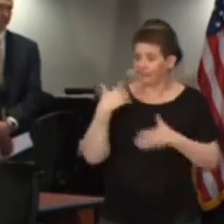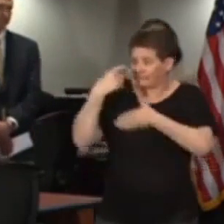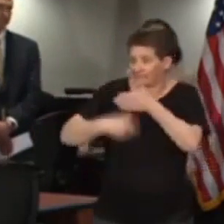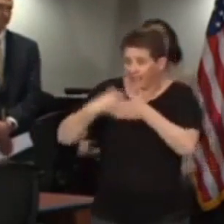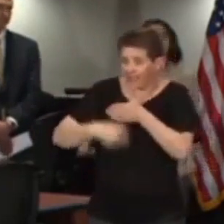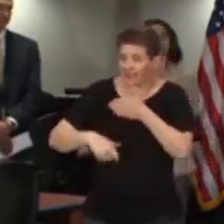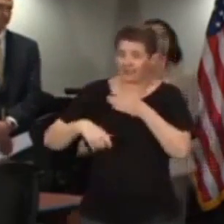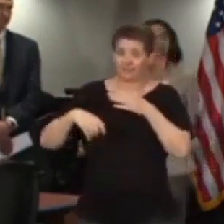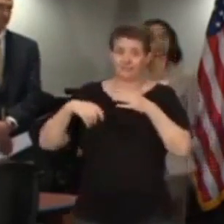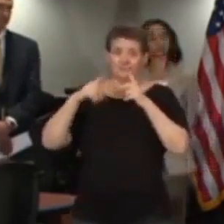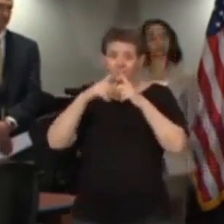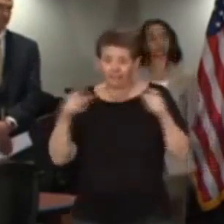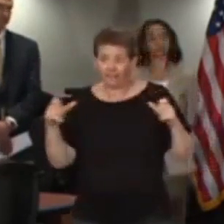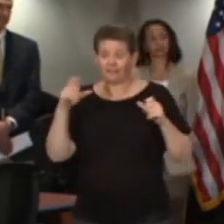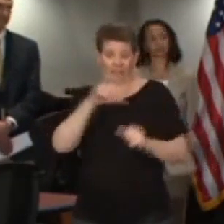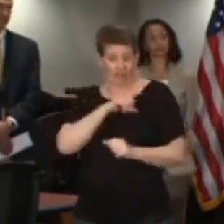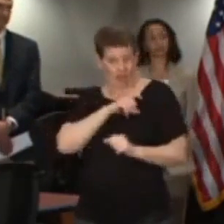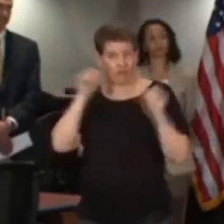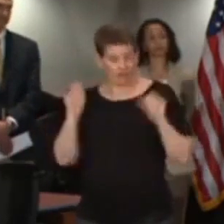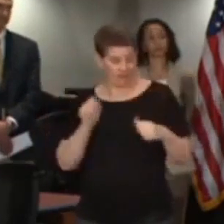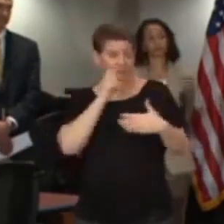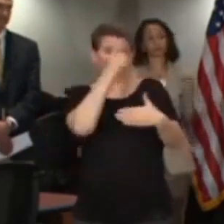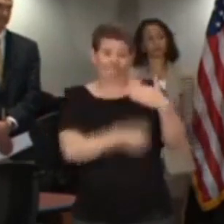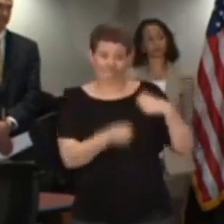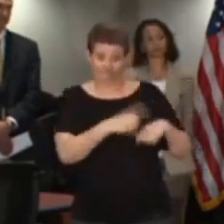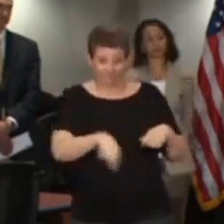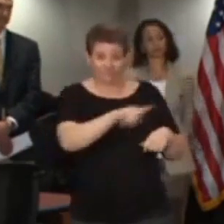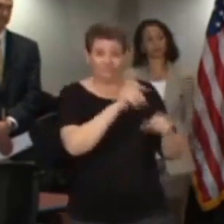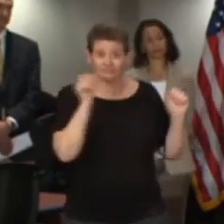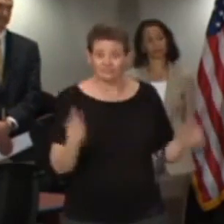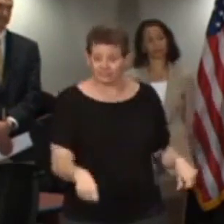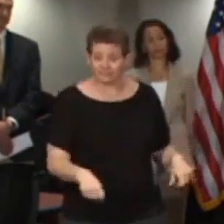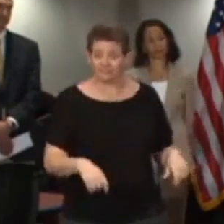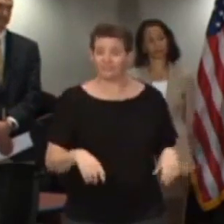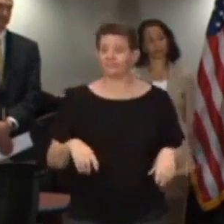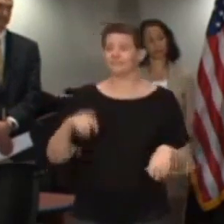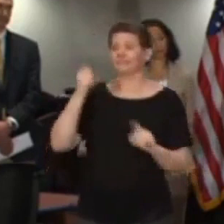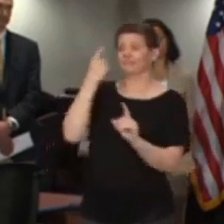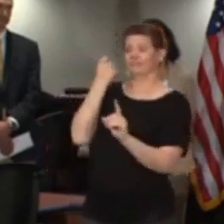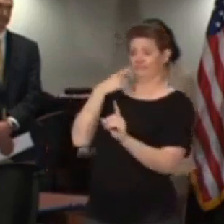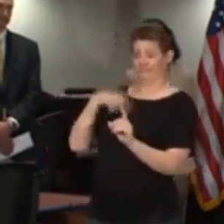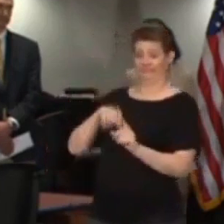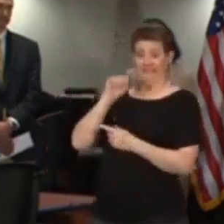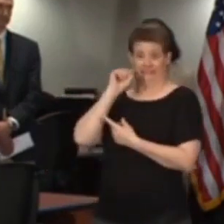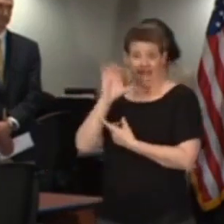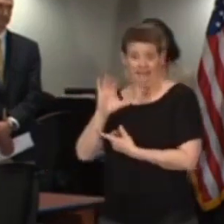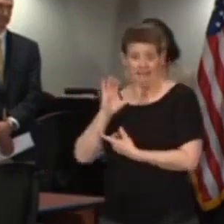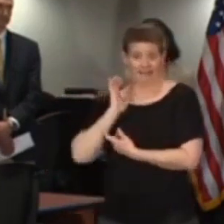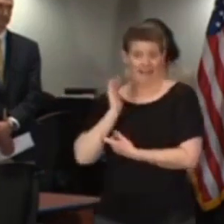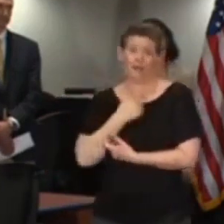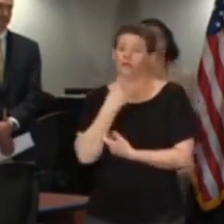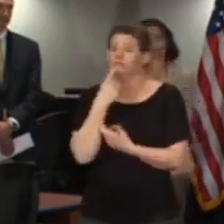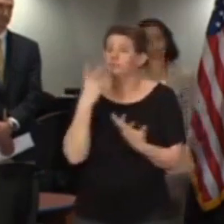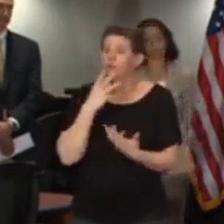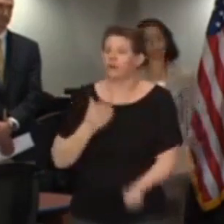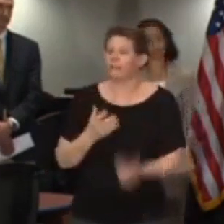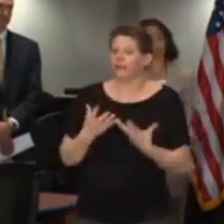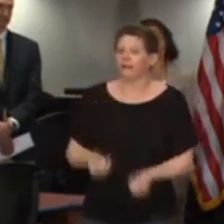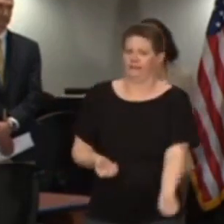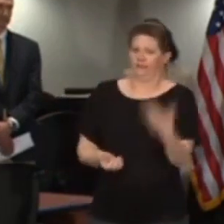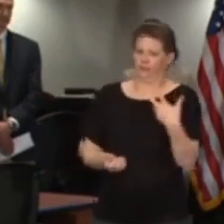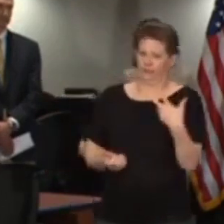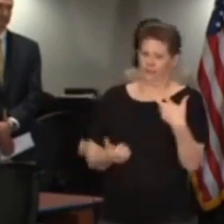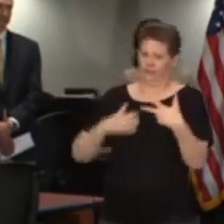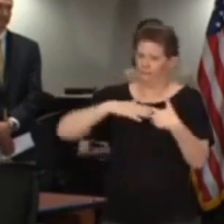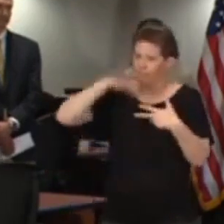if it's up to the discretion of law enforcement. As you know, it goes in South Carolina. Our statute goes down to as few as three people